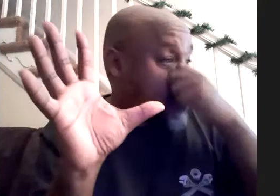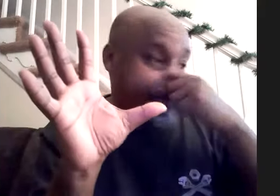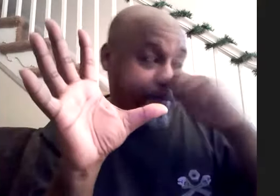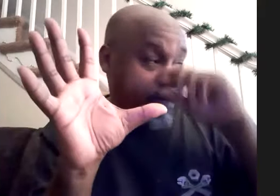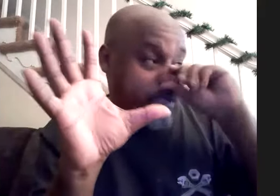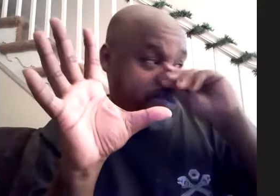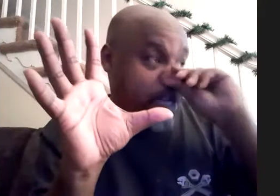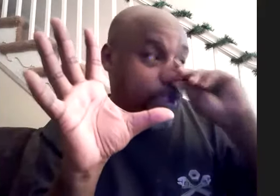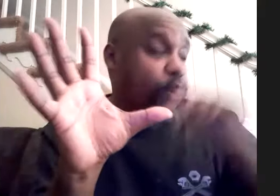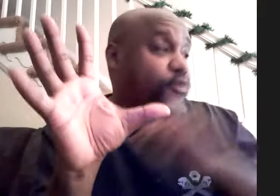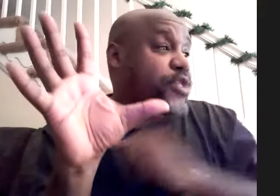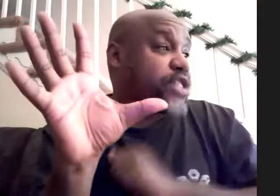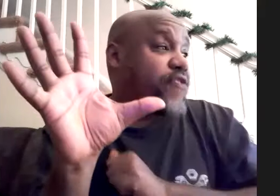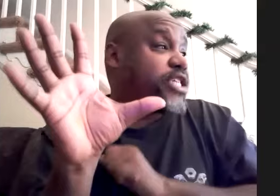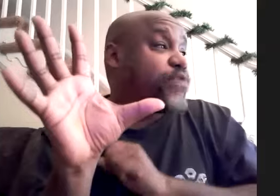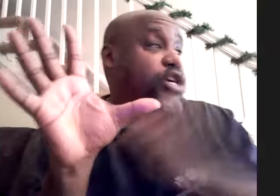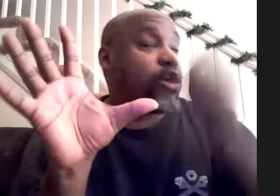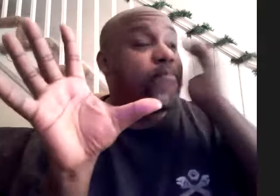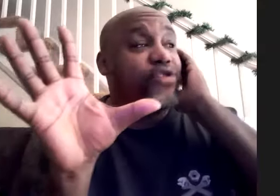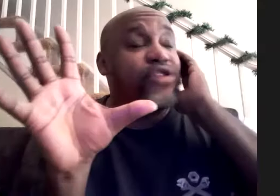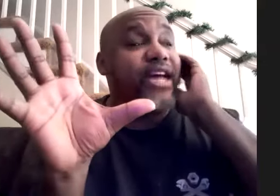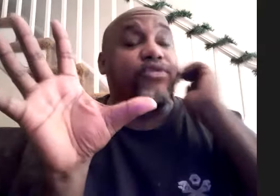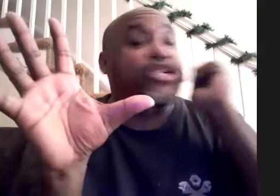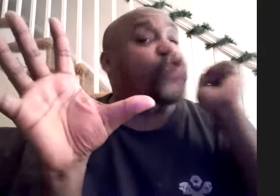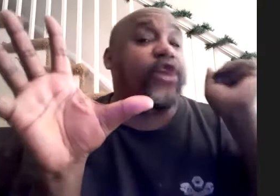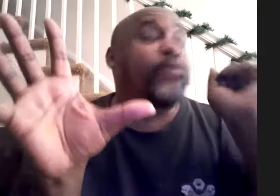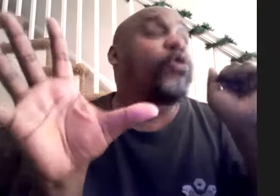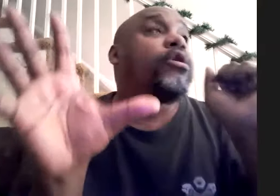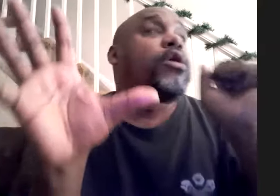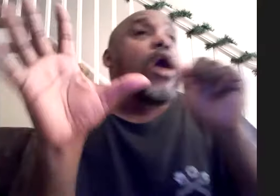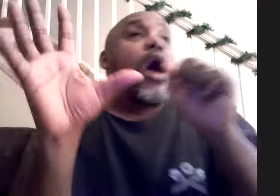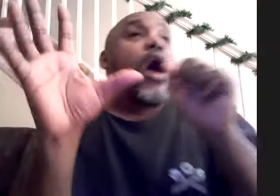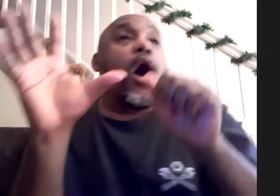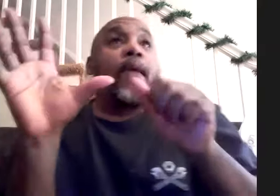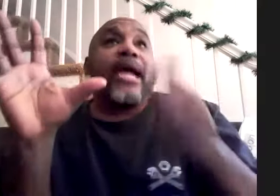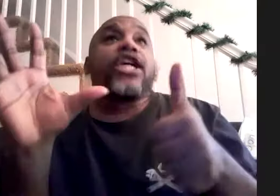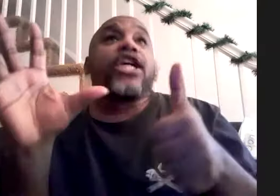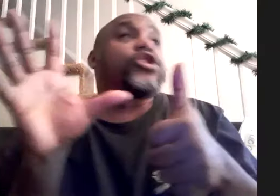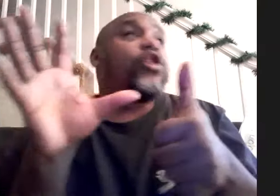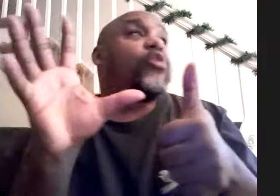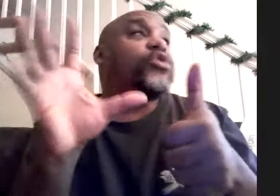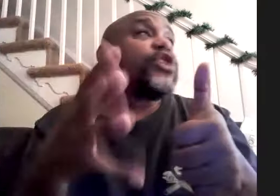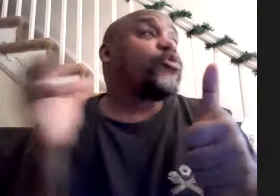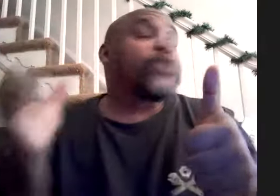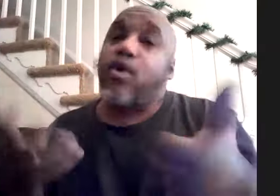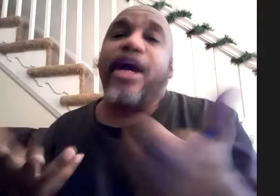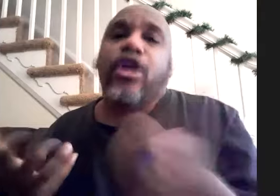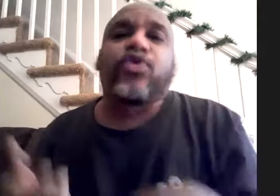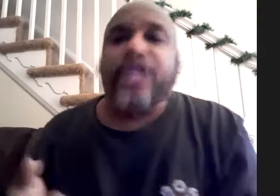um there was a group from the 70s he was in called mother night that was incredible um and he also was in a group with lenny white called 29